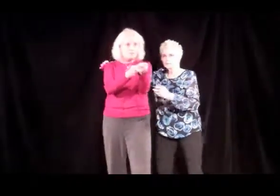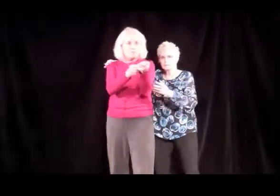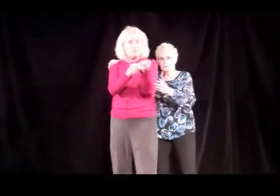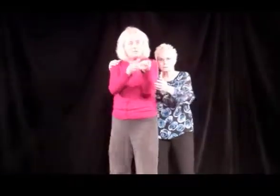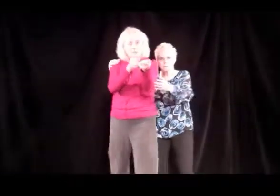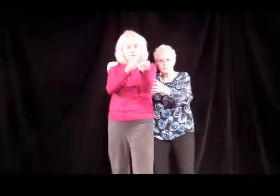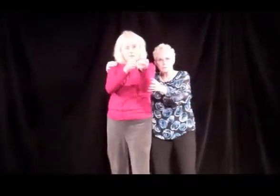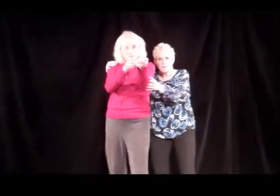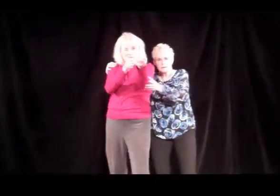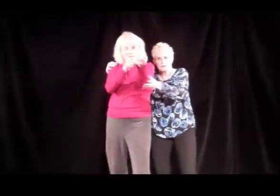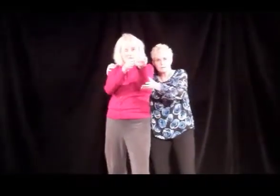Pull it back.